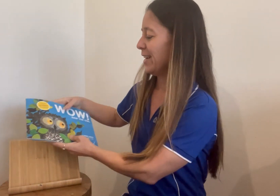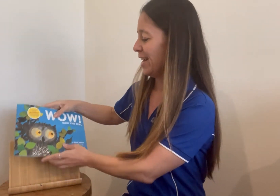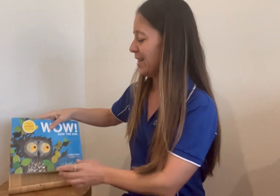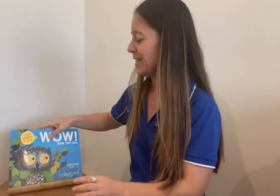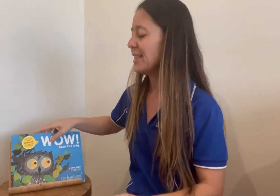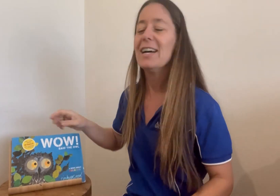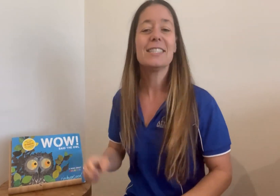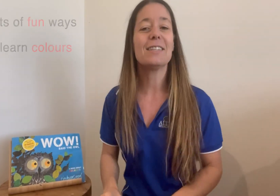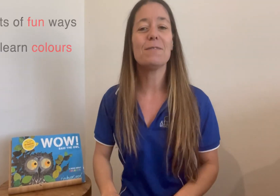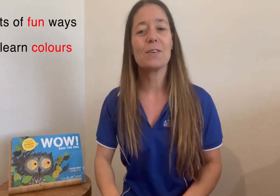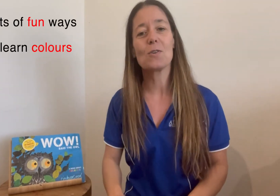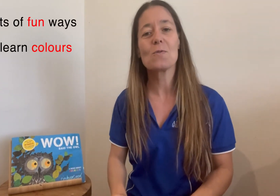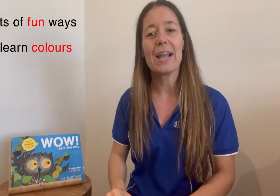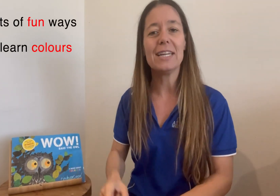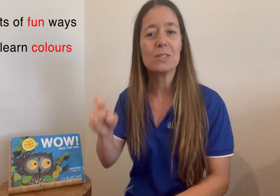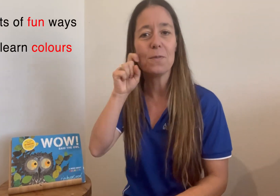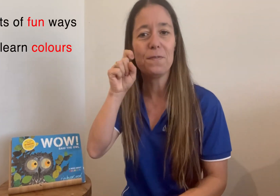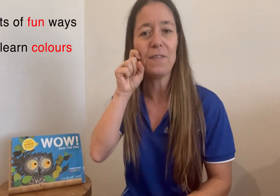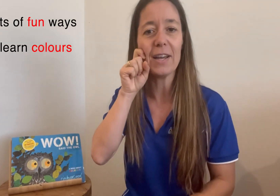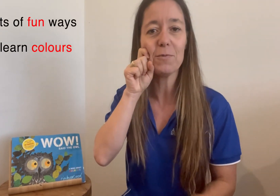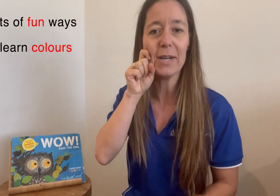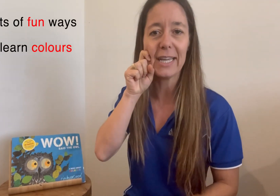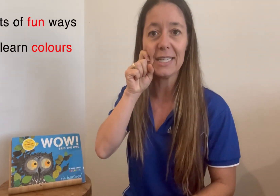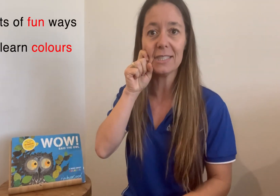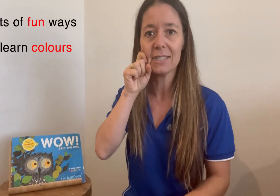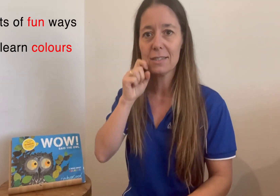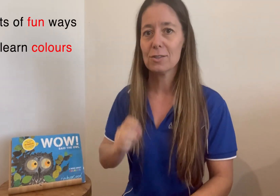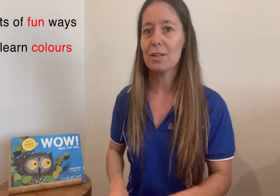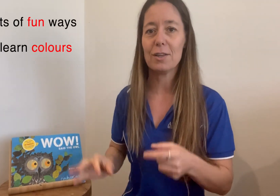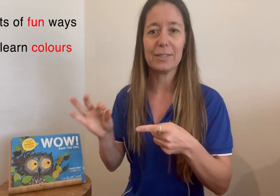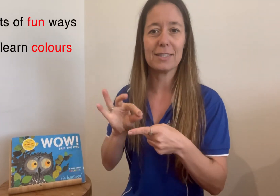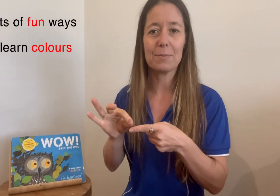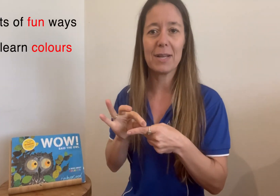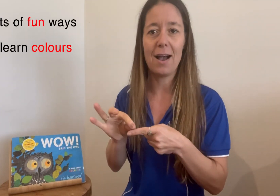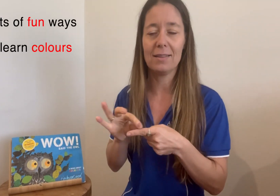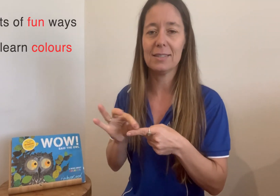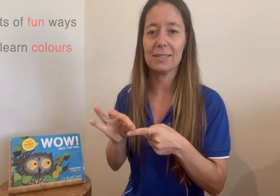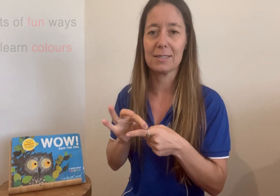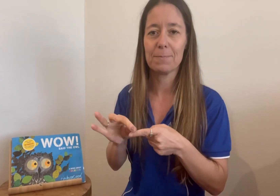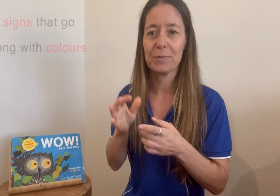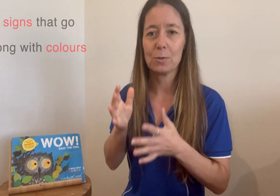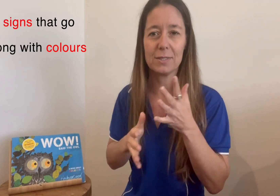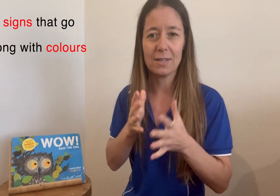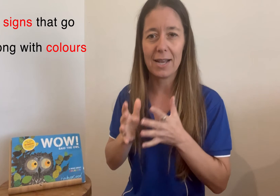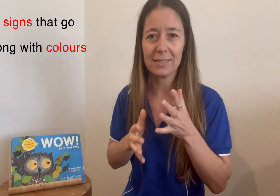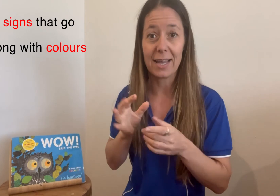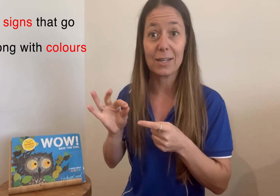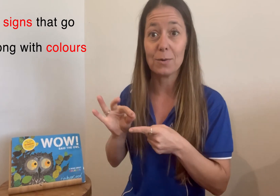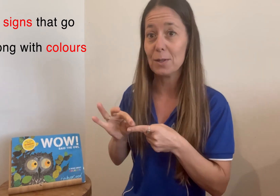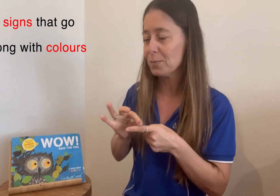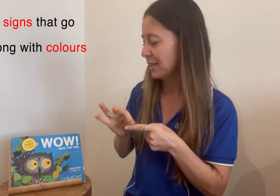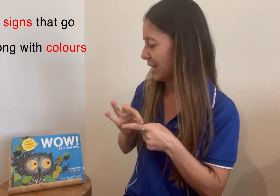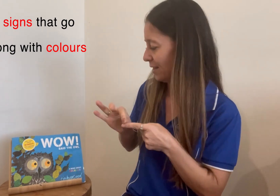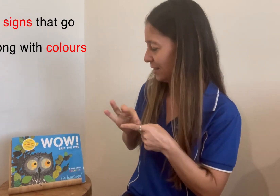Lots of great or fun ways to learn some colours or signs that go along with the colours.